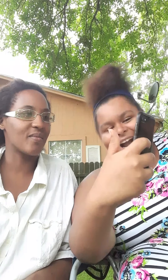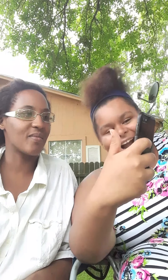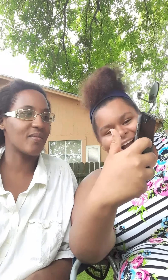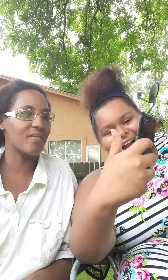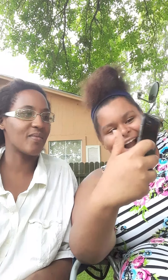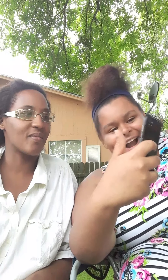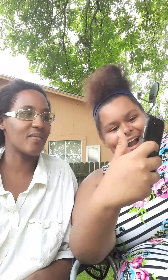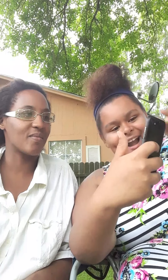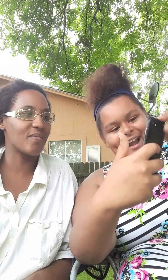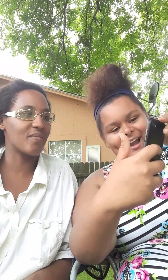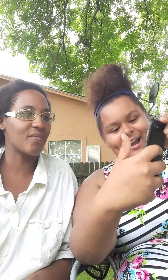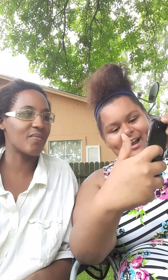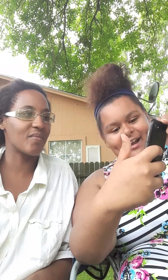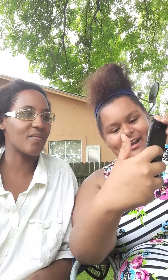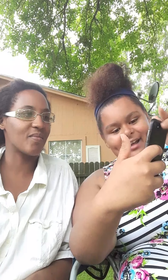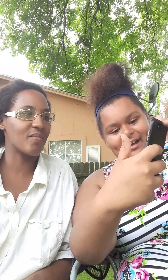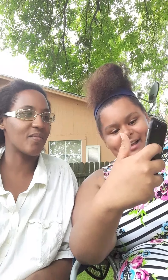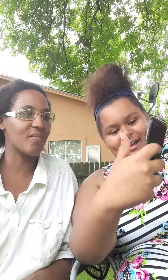i'm with the gang i'm with the fleet